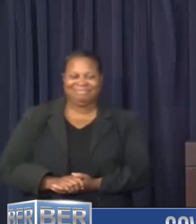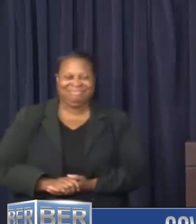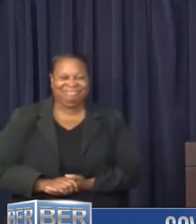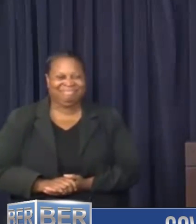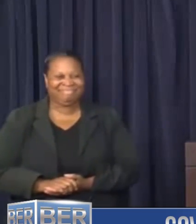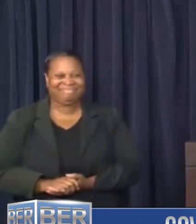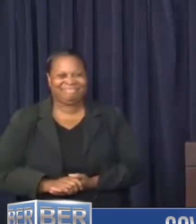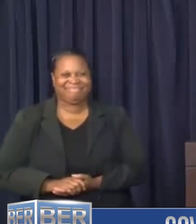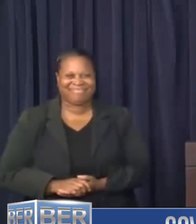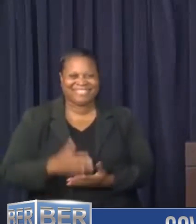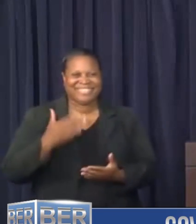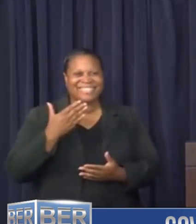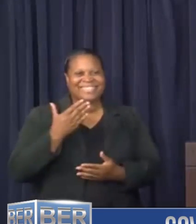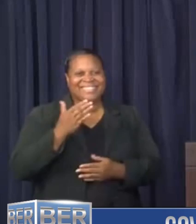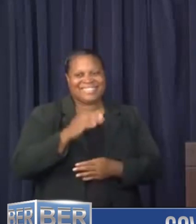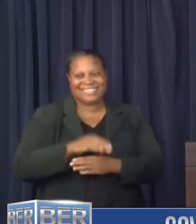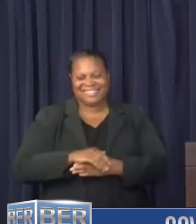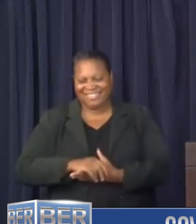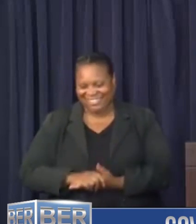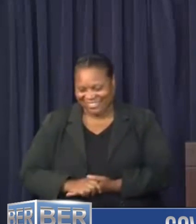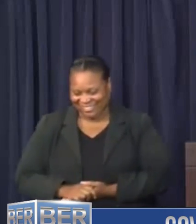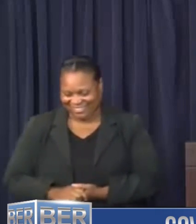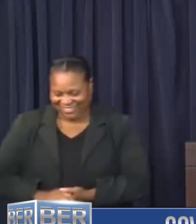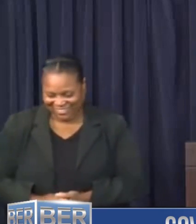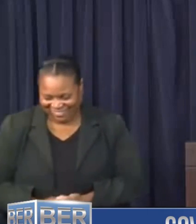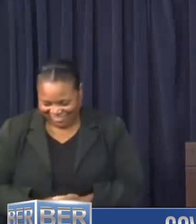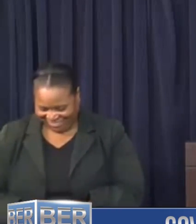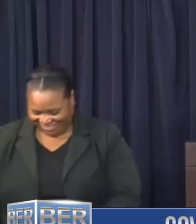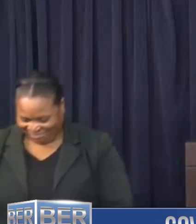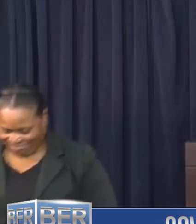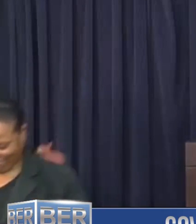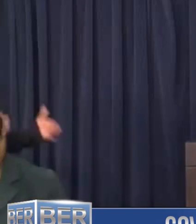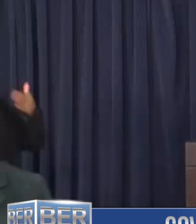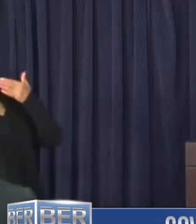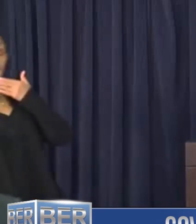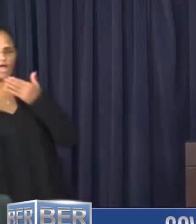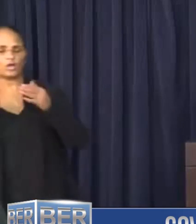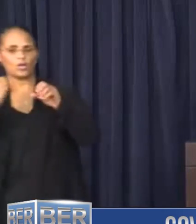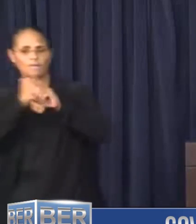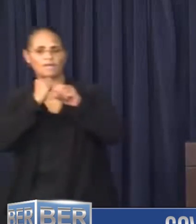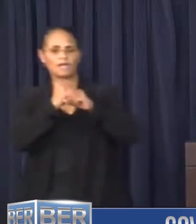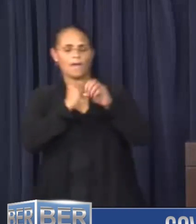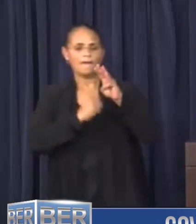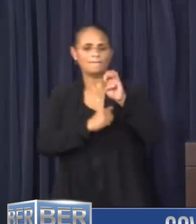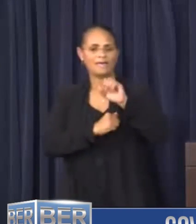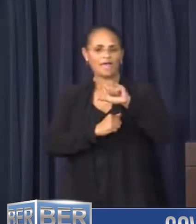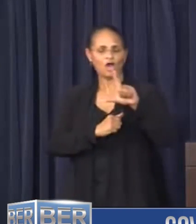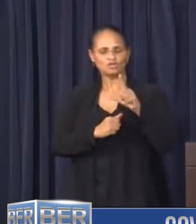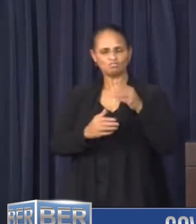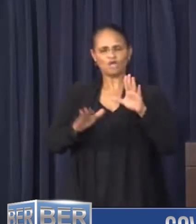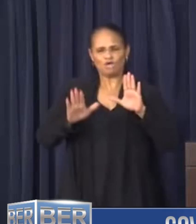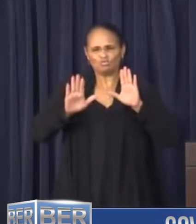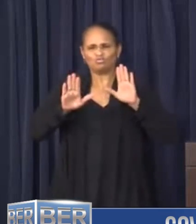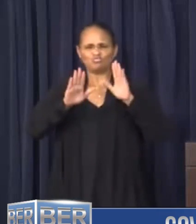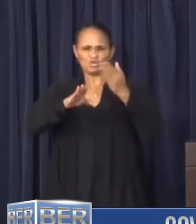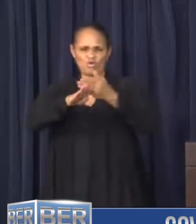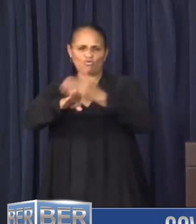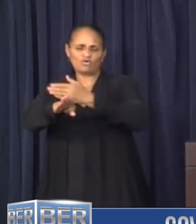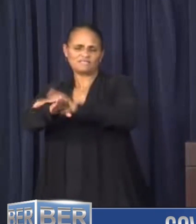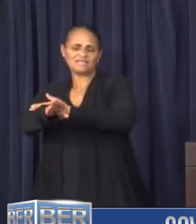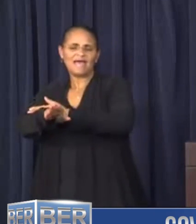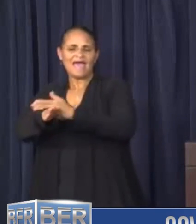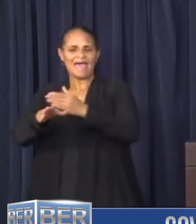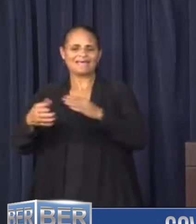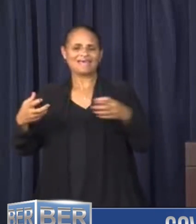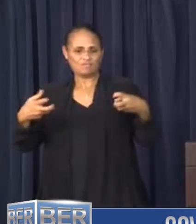Good afternoon. Thank you, Minister. Thank you, members of the media. Boca has made great progress and restored power to